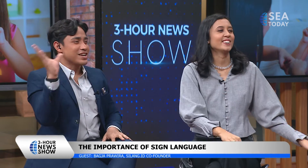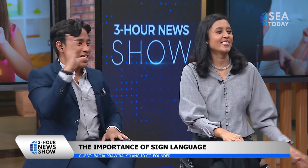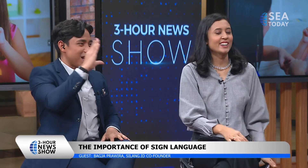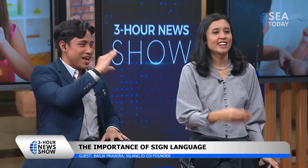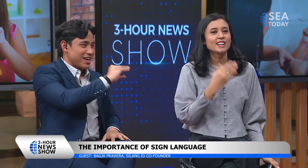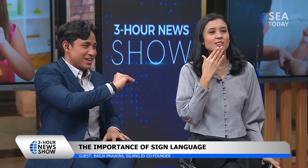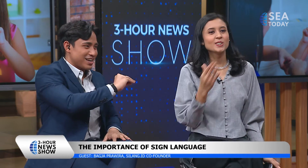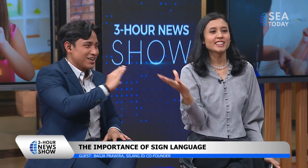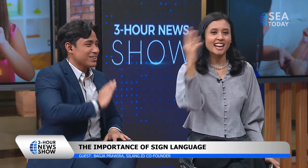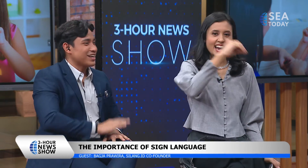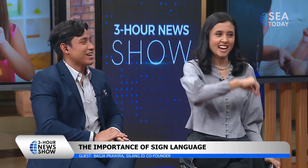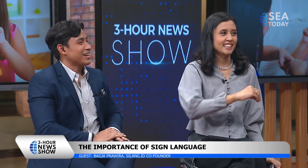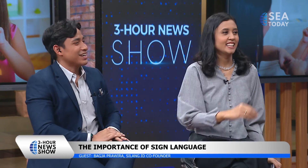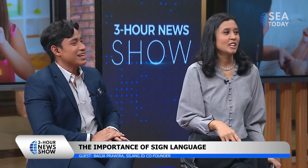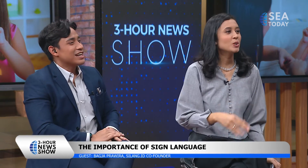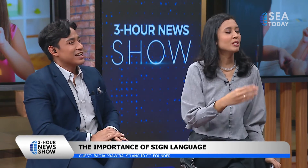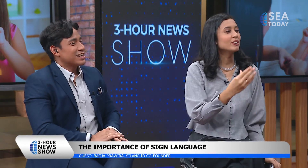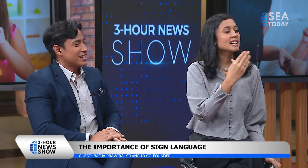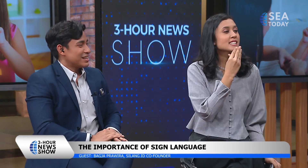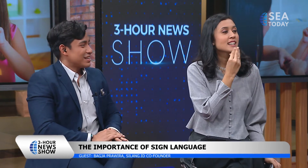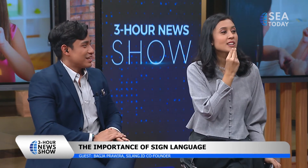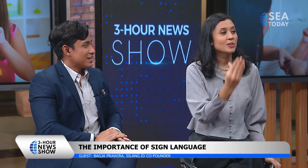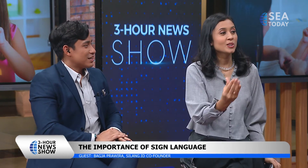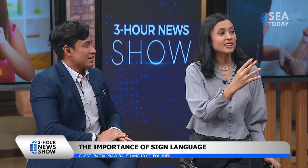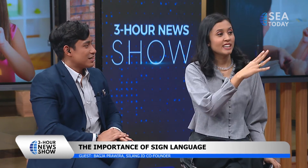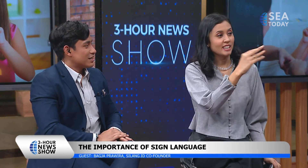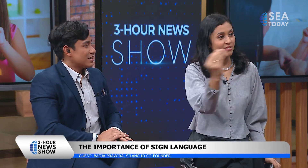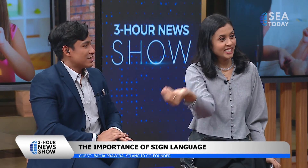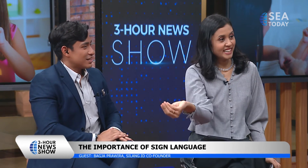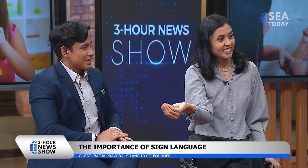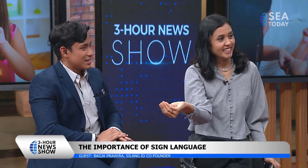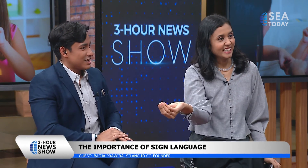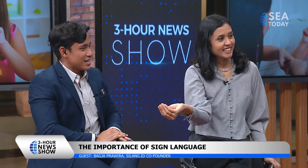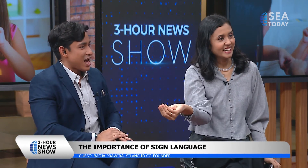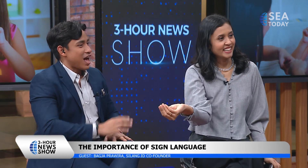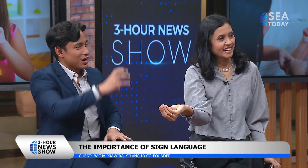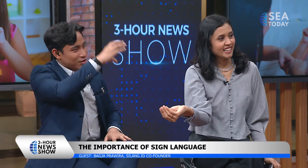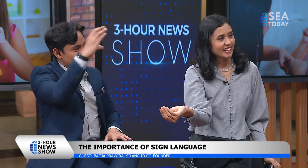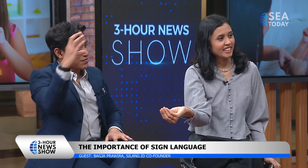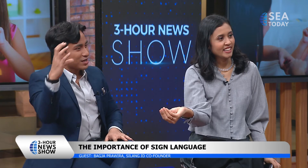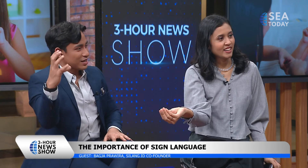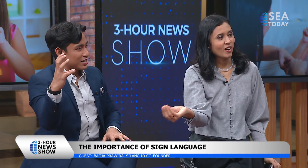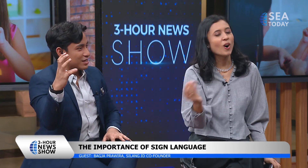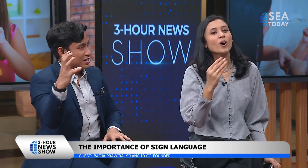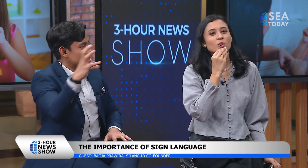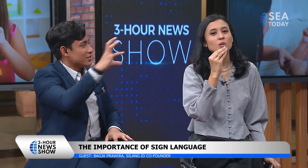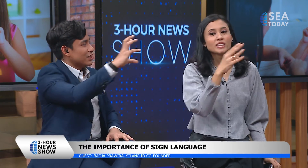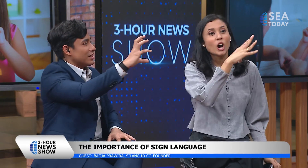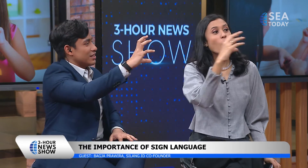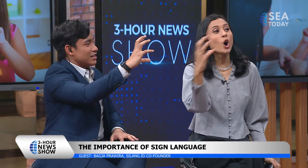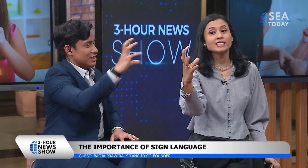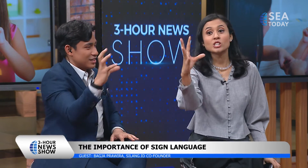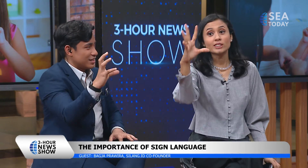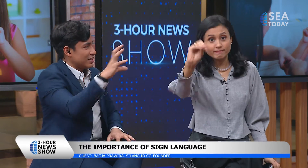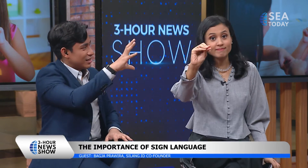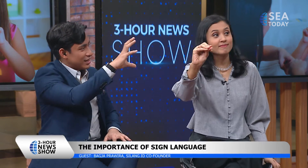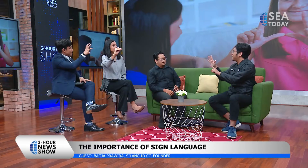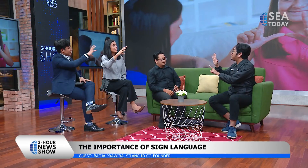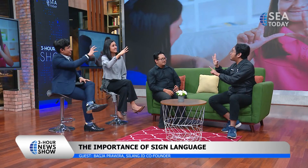evening is good evening yeah good evening good evening oh like oh it's not like